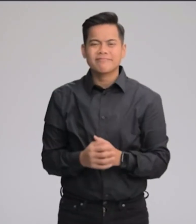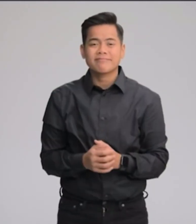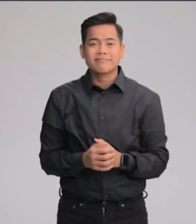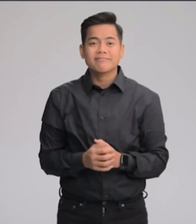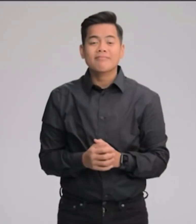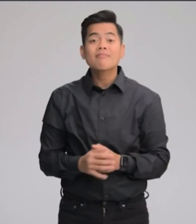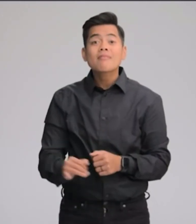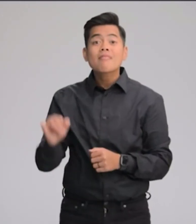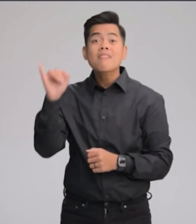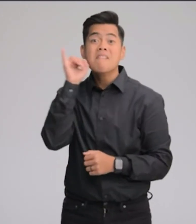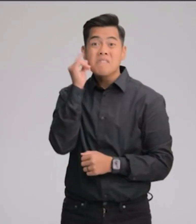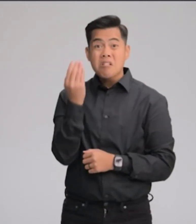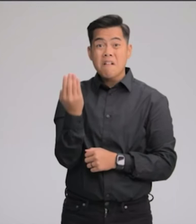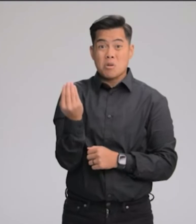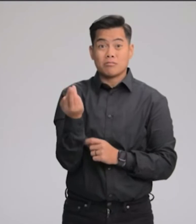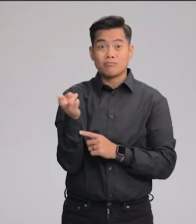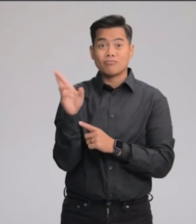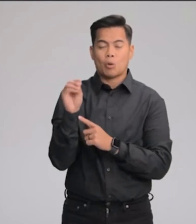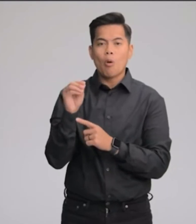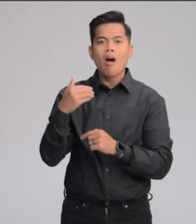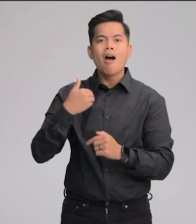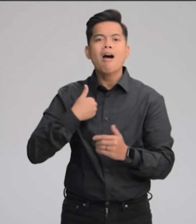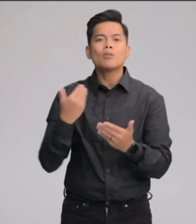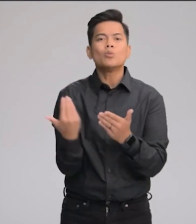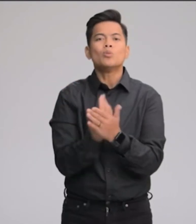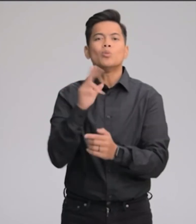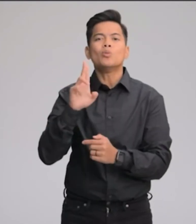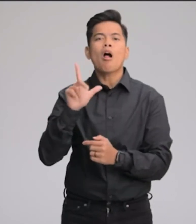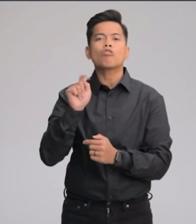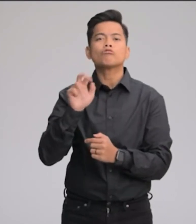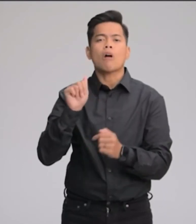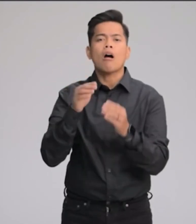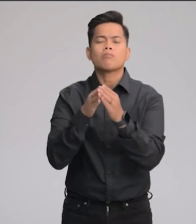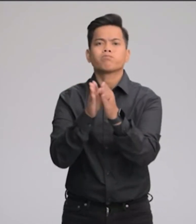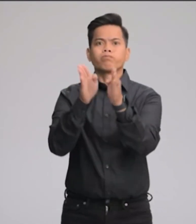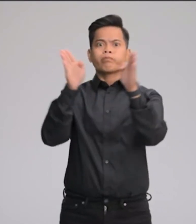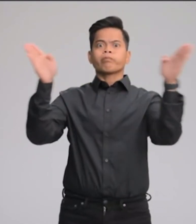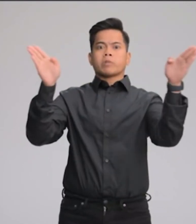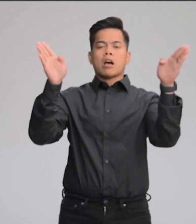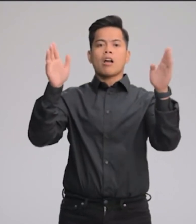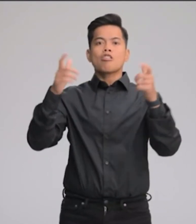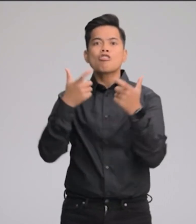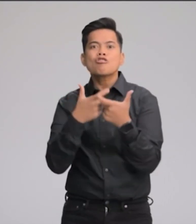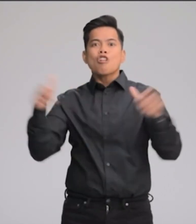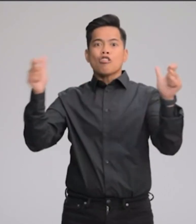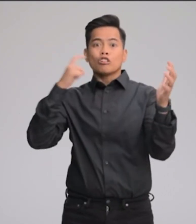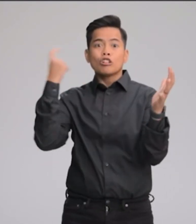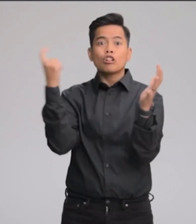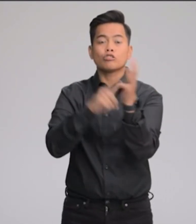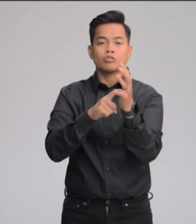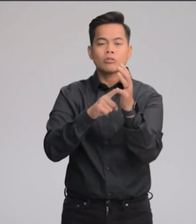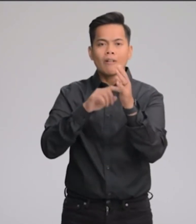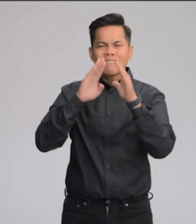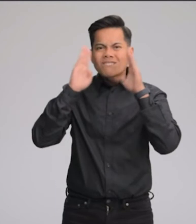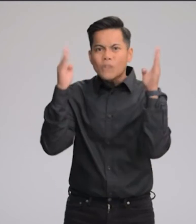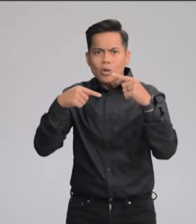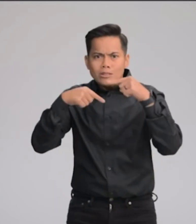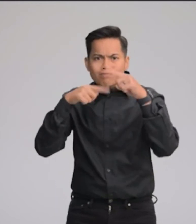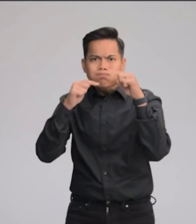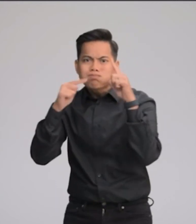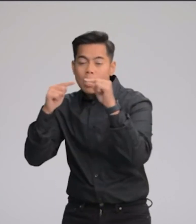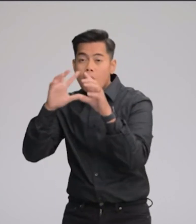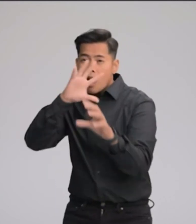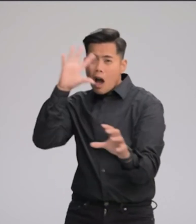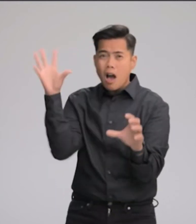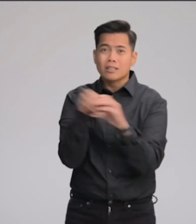iPhone 14 Pro also has a new ultra-wide camera with a larger sensor, more focus pixels, and together